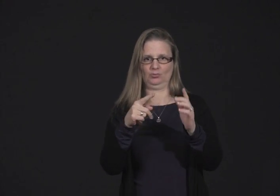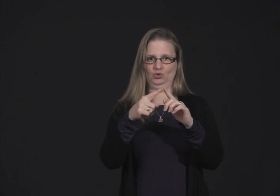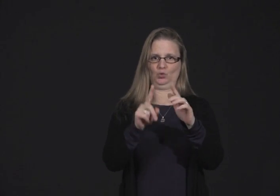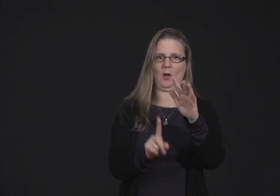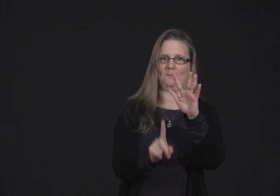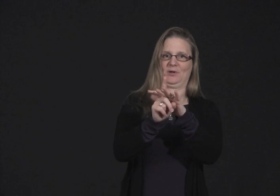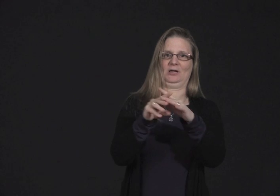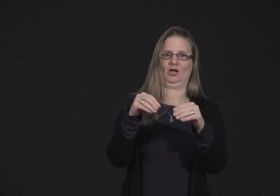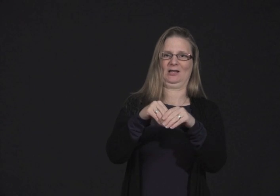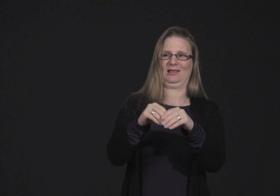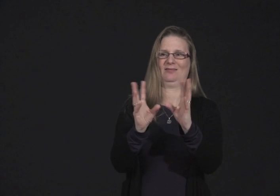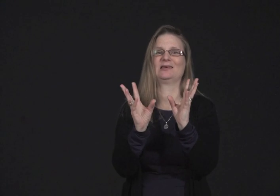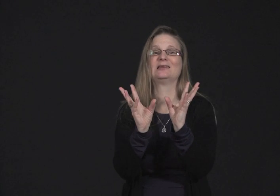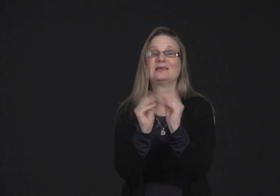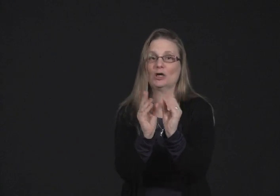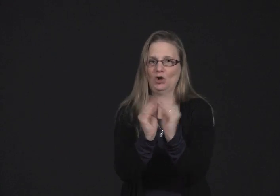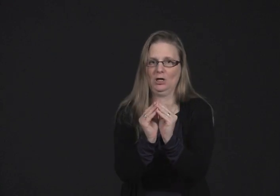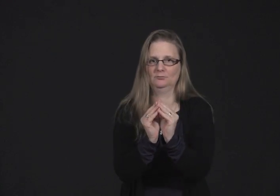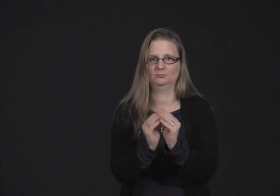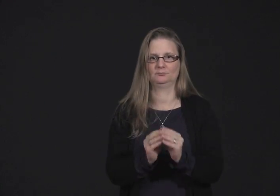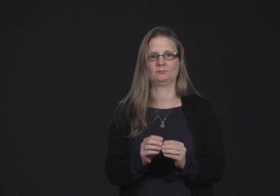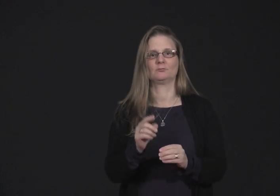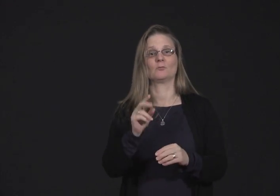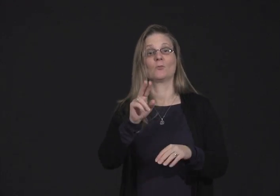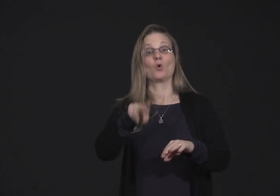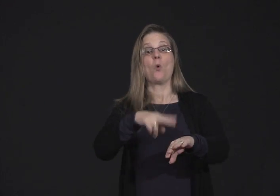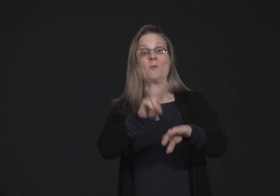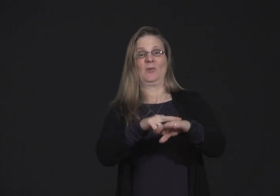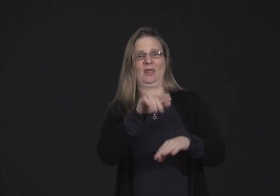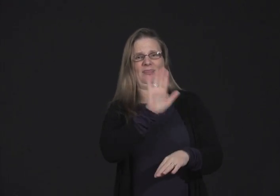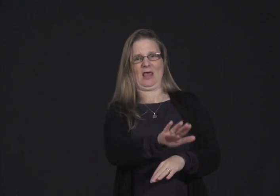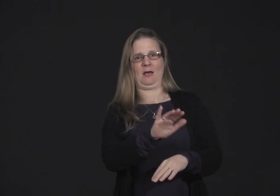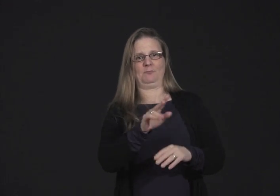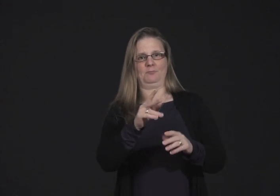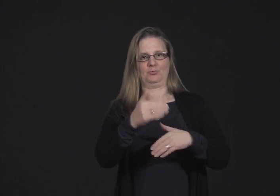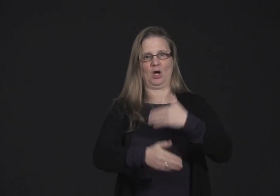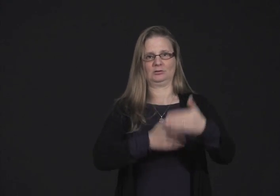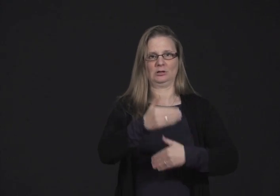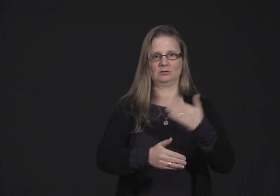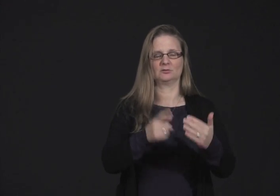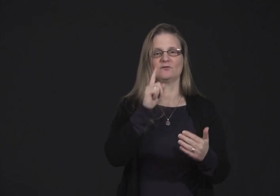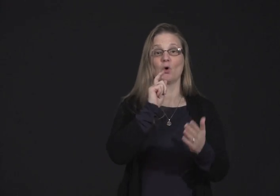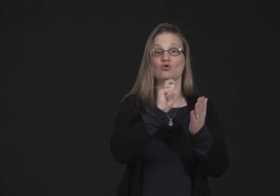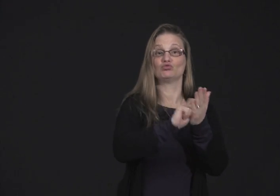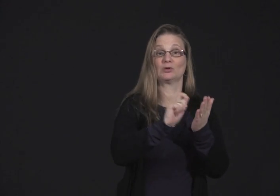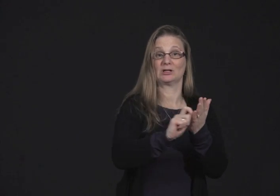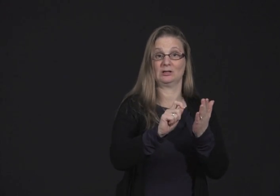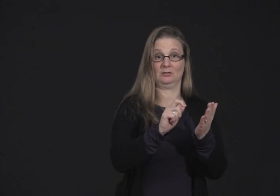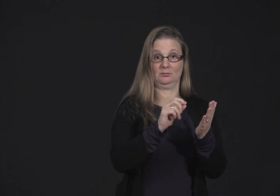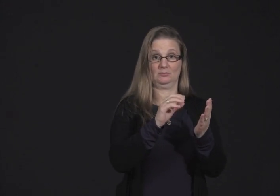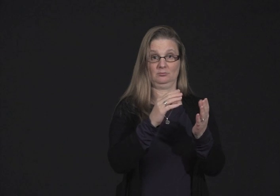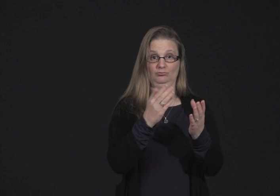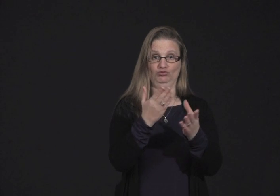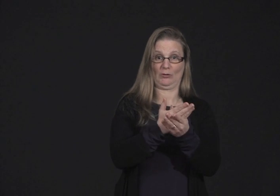showing that you appeared in the meeting or orientation. So, within that process, for written submissions,